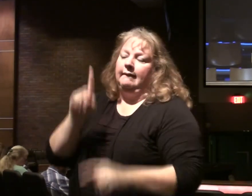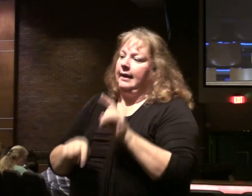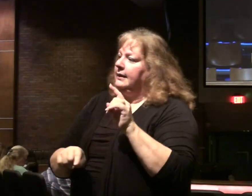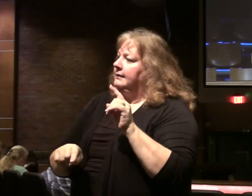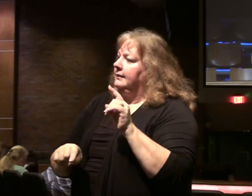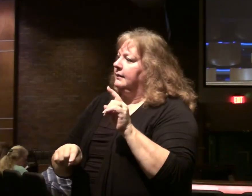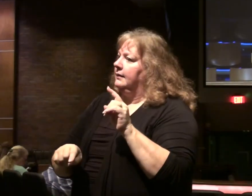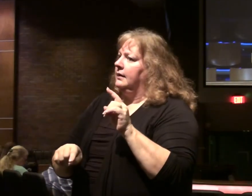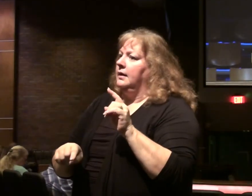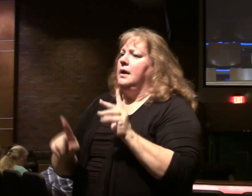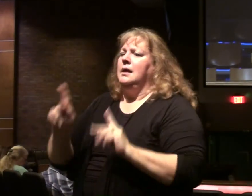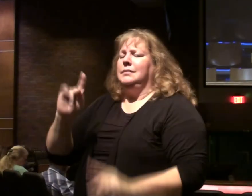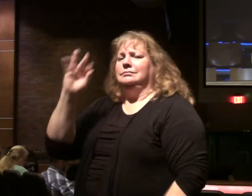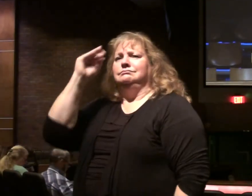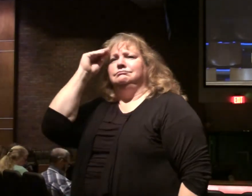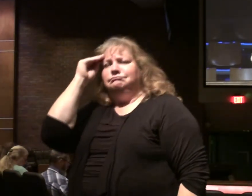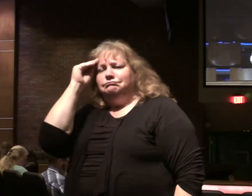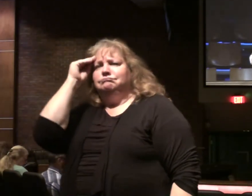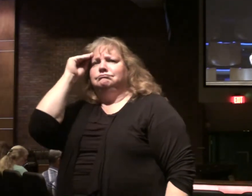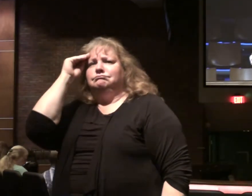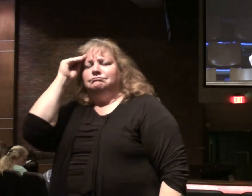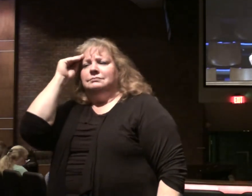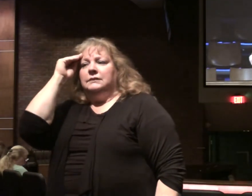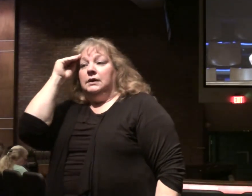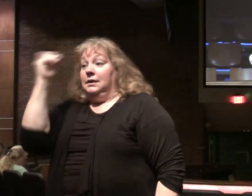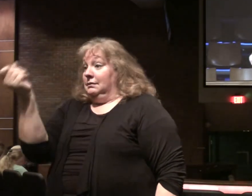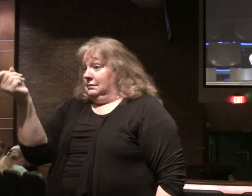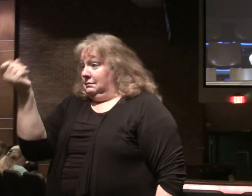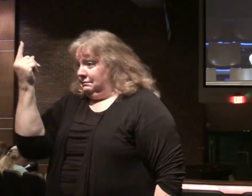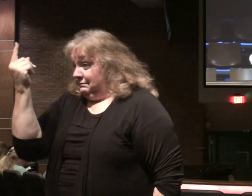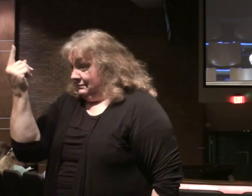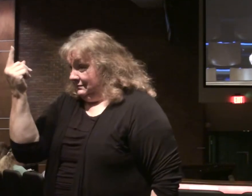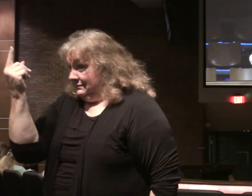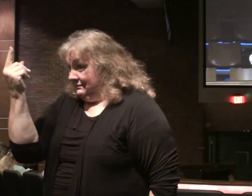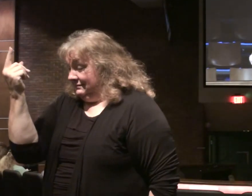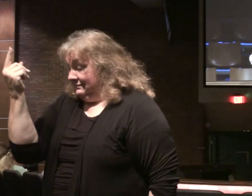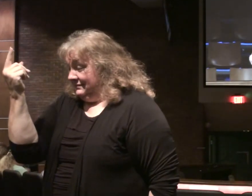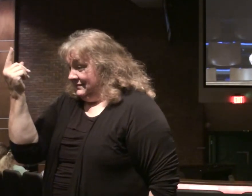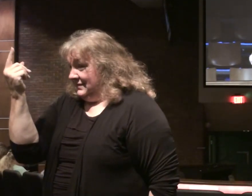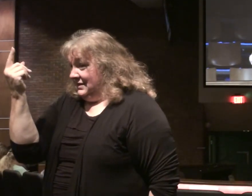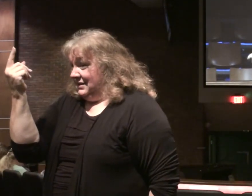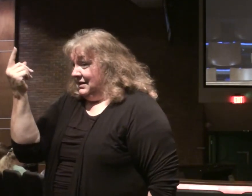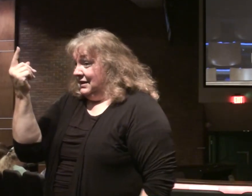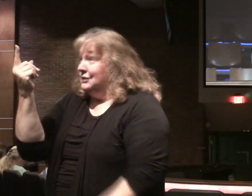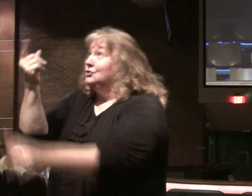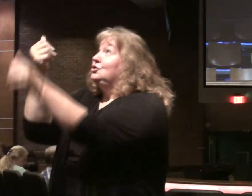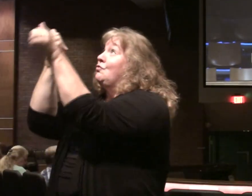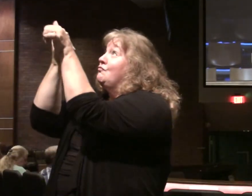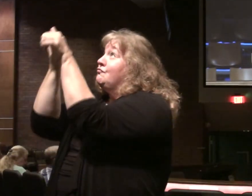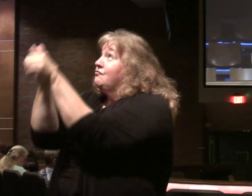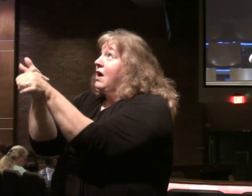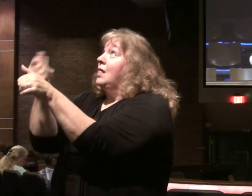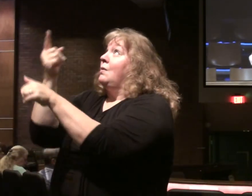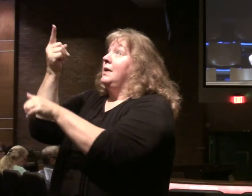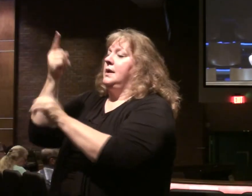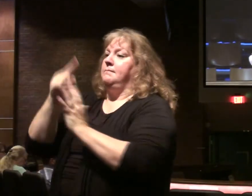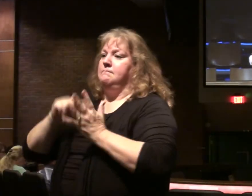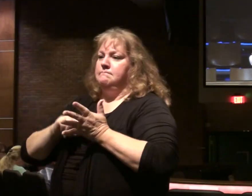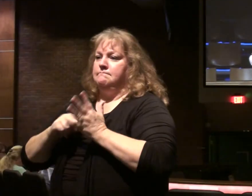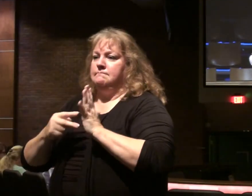He wants those who are thinking about following him to understand up front. That following me will mean